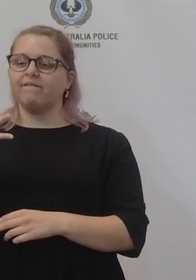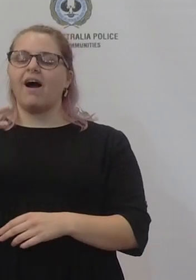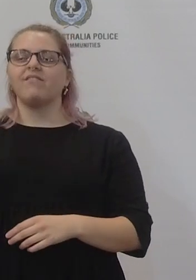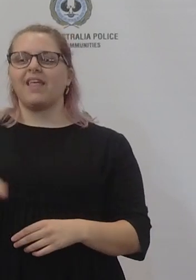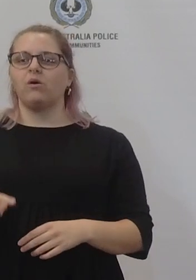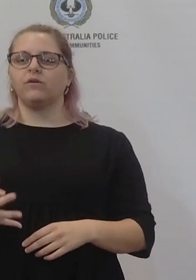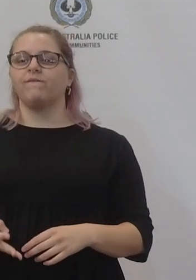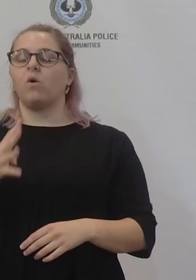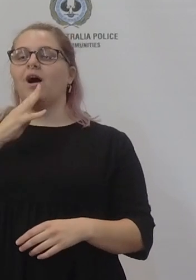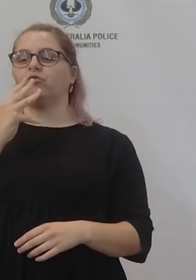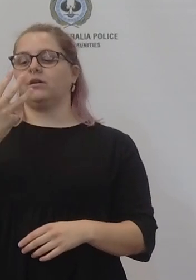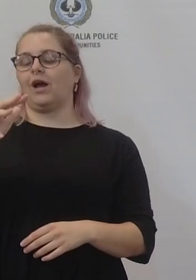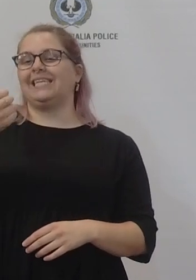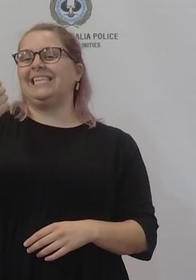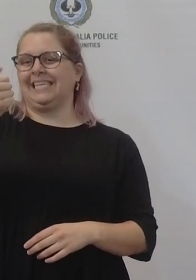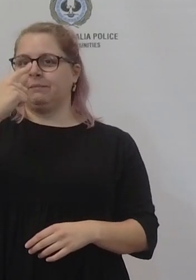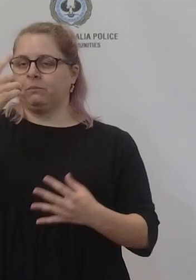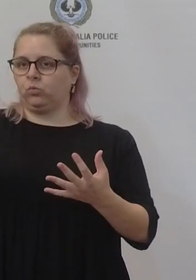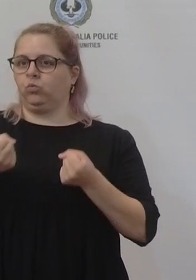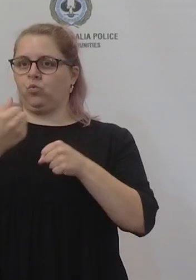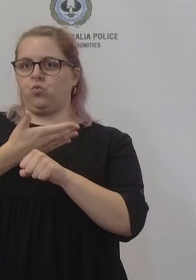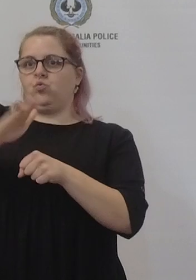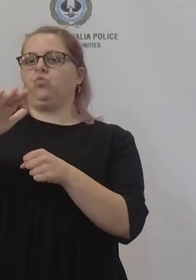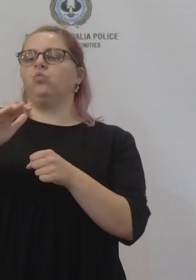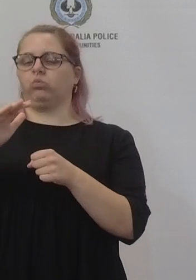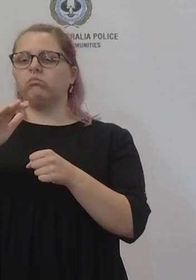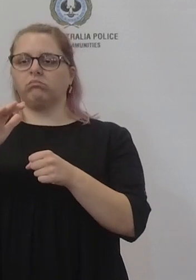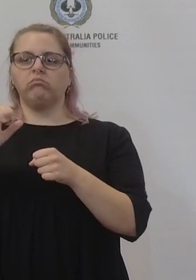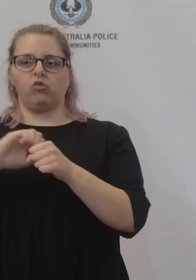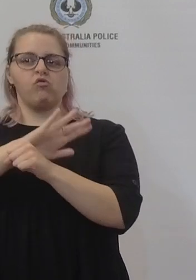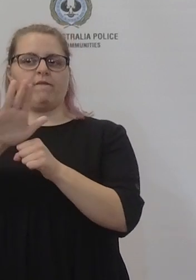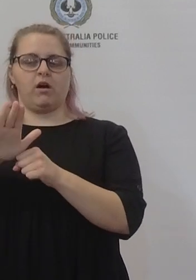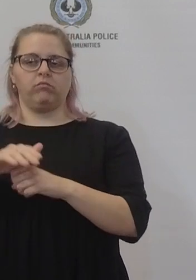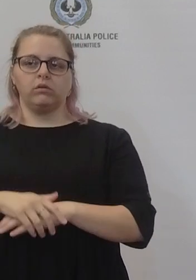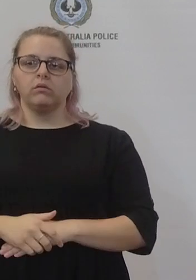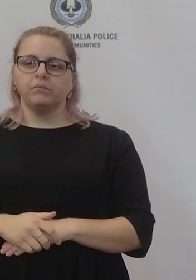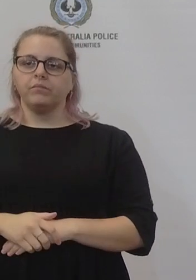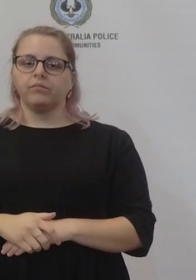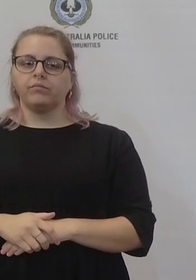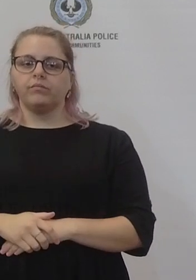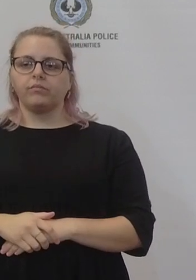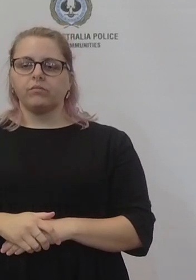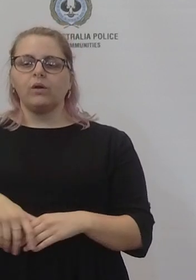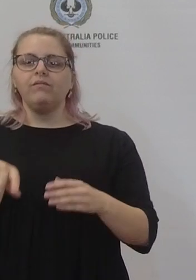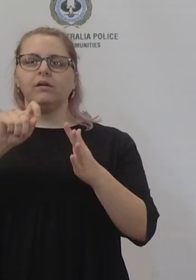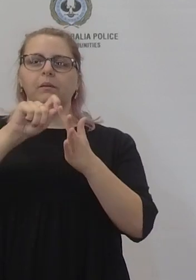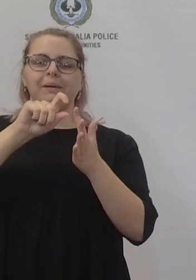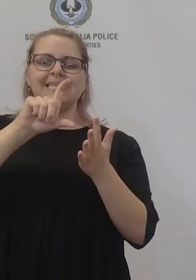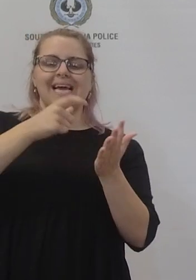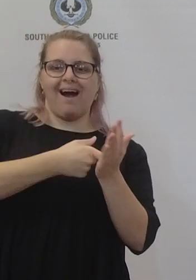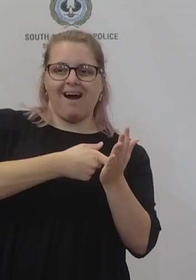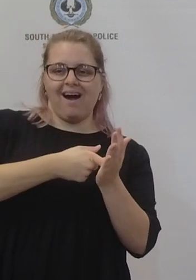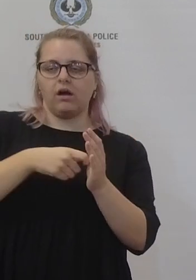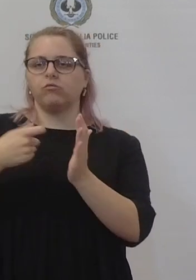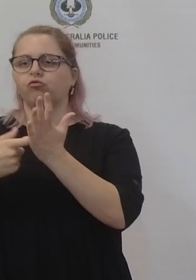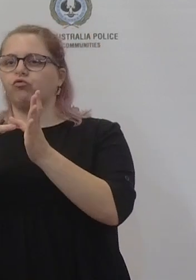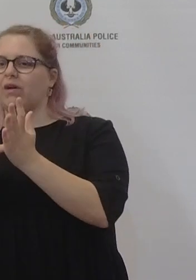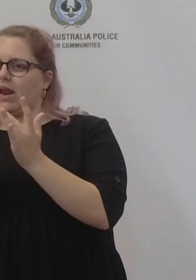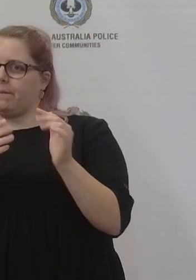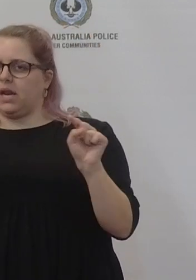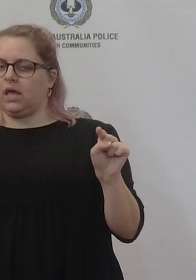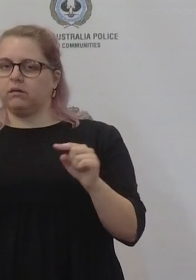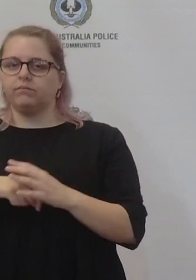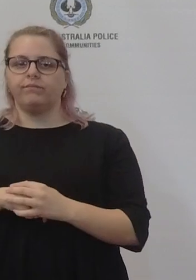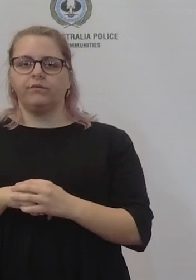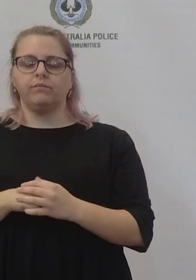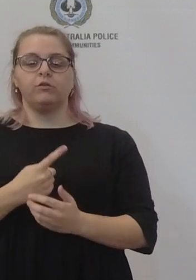,496 new cases. Now we do break that down into PCR and rapid antigen testing so